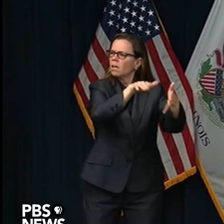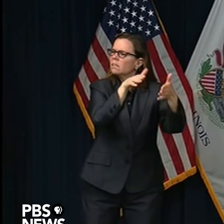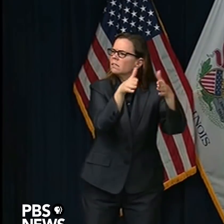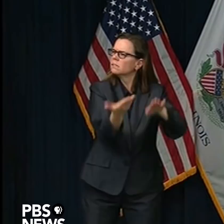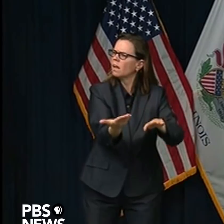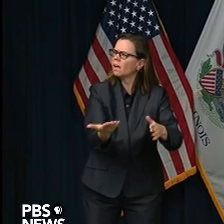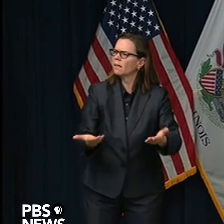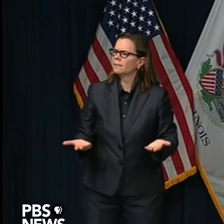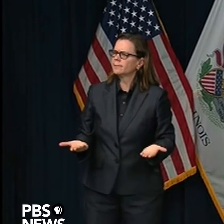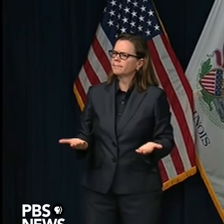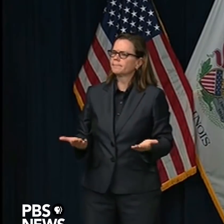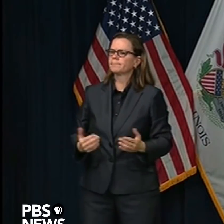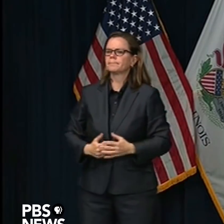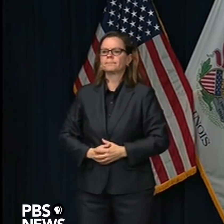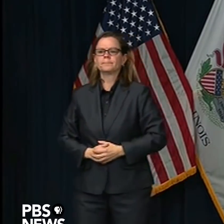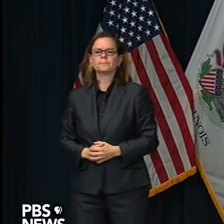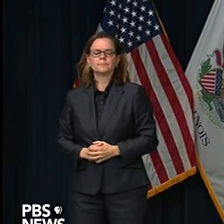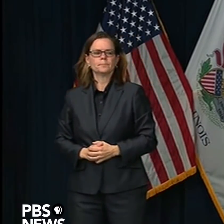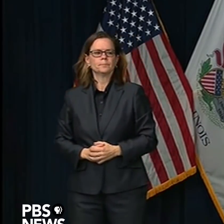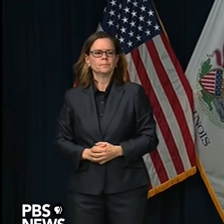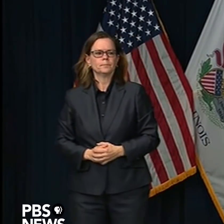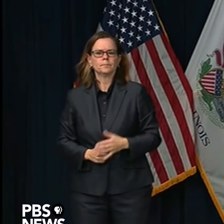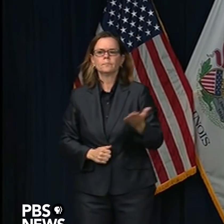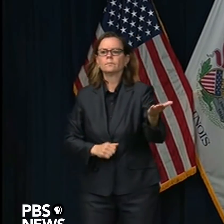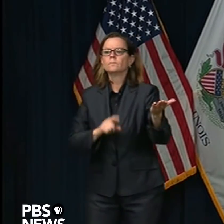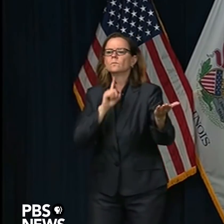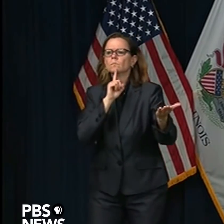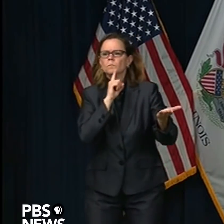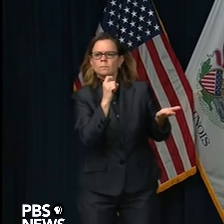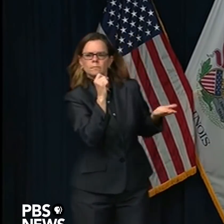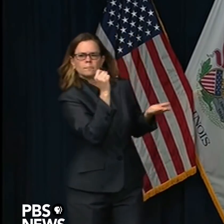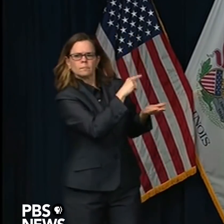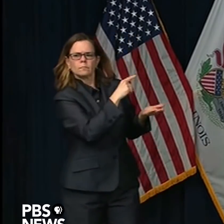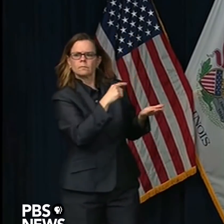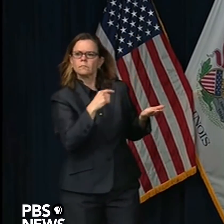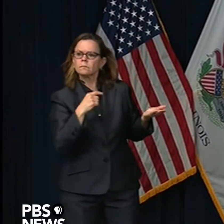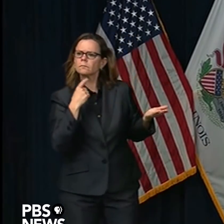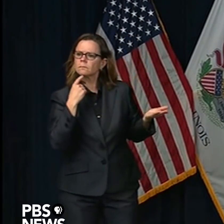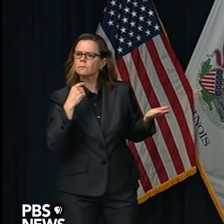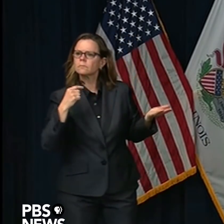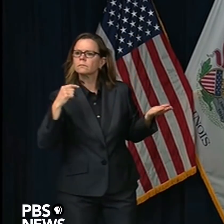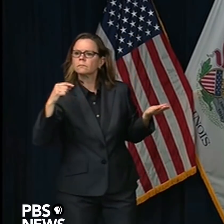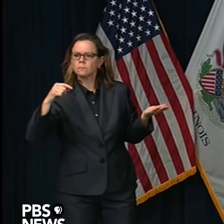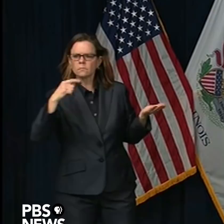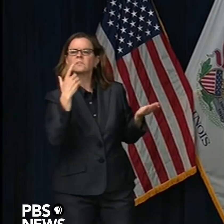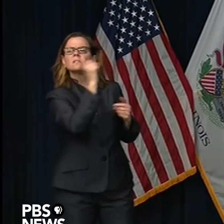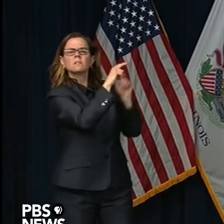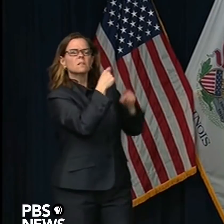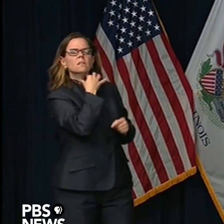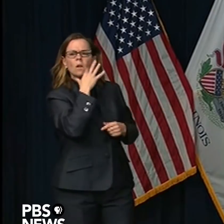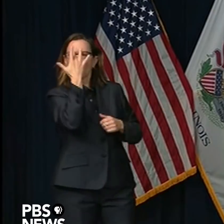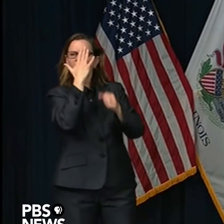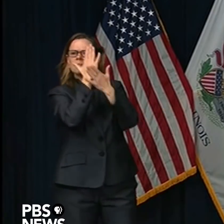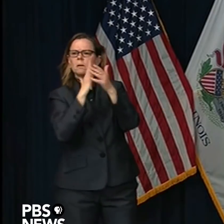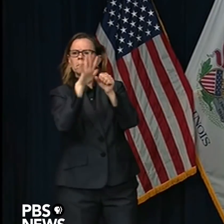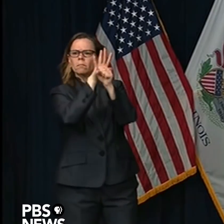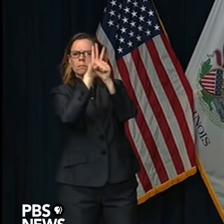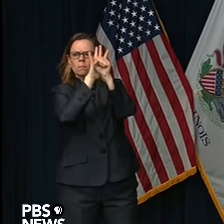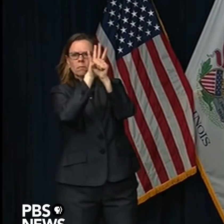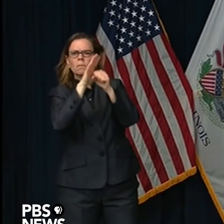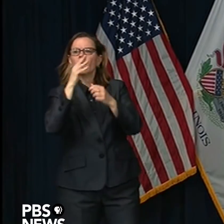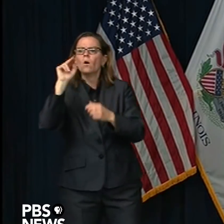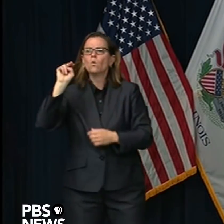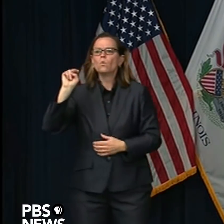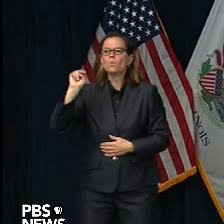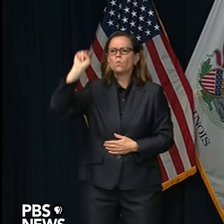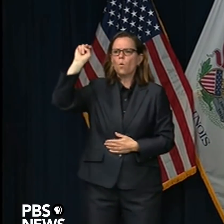why are some zip codes seeing more cases than other cases? 60645 on the Chicago's northwest side is leading the state. 272 cases.